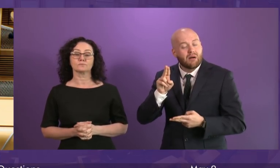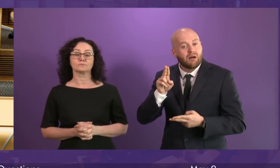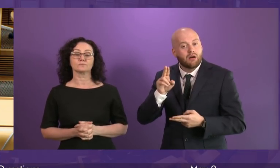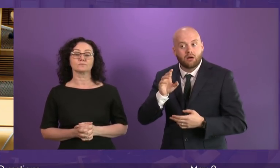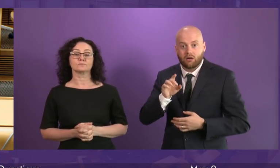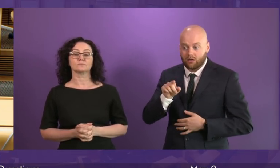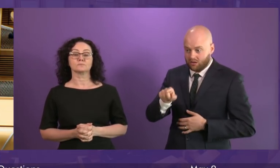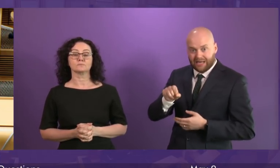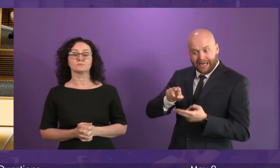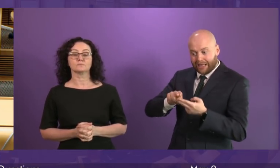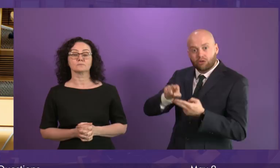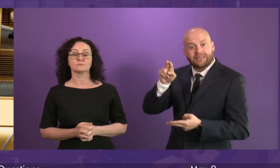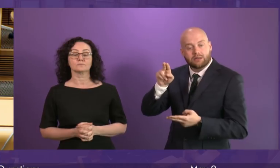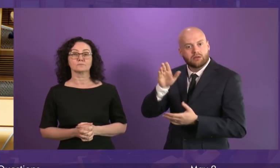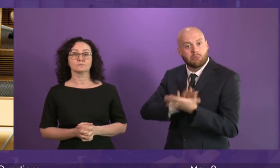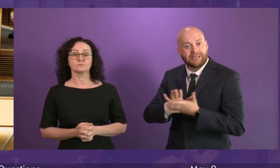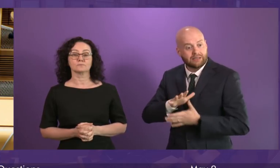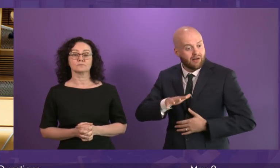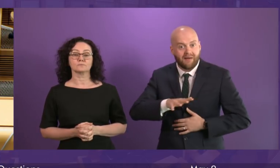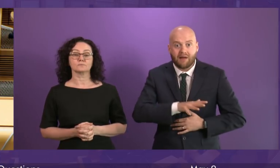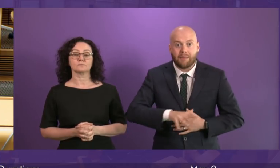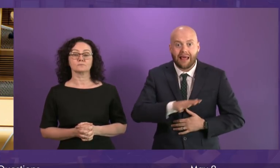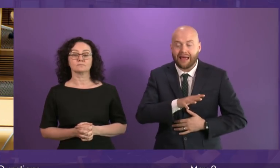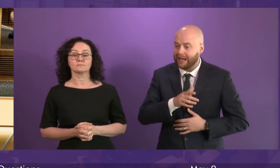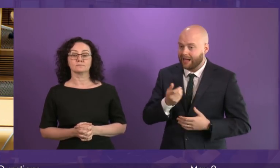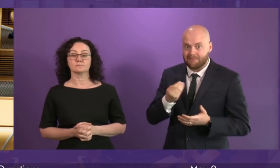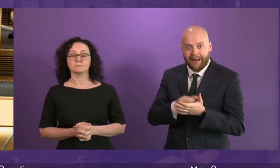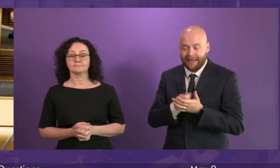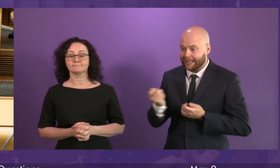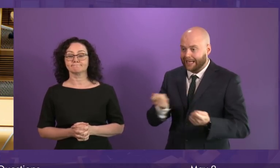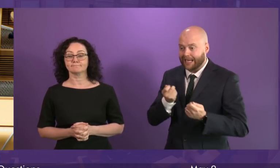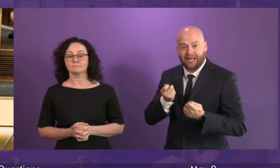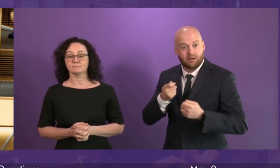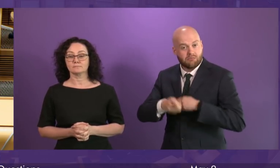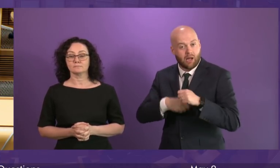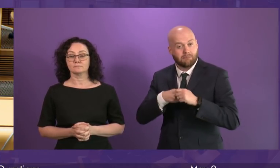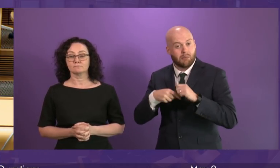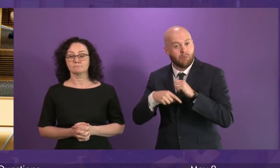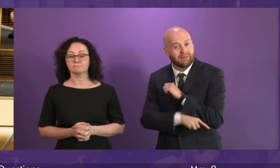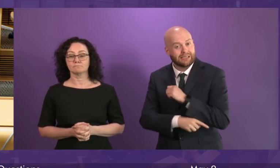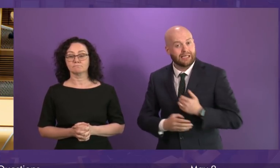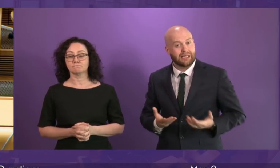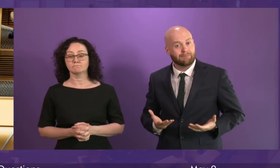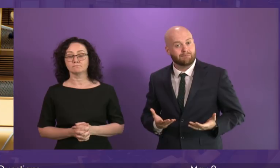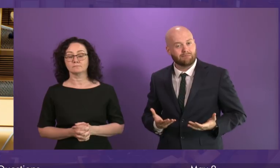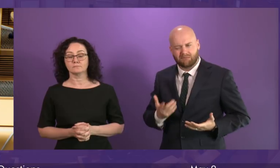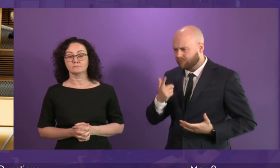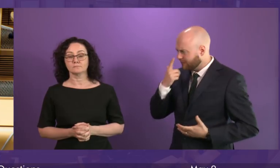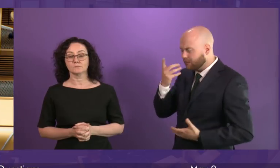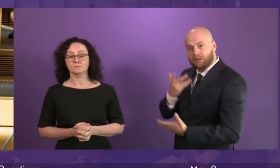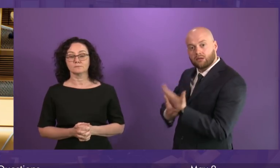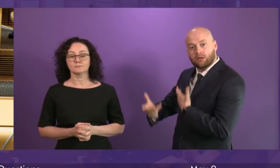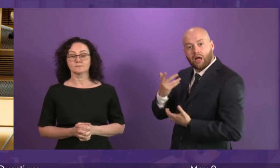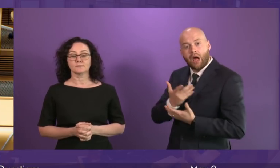are driving more and more families into poverty. Can the First Minister tell us how many